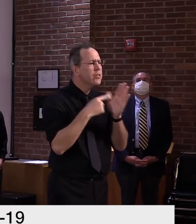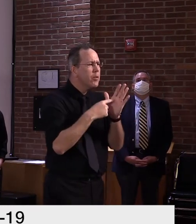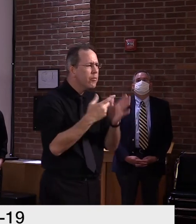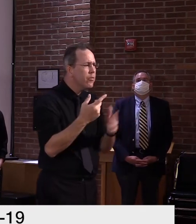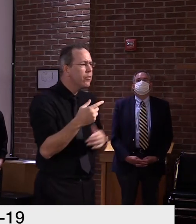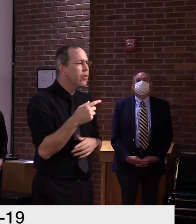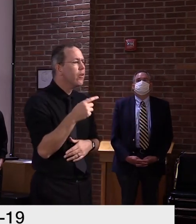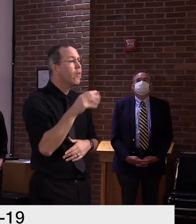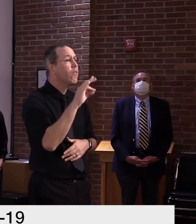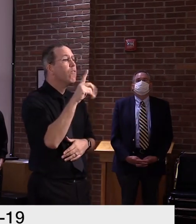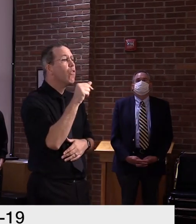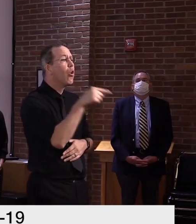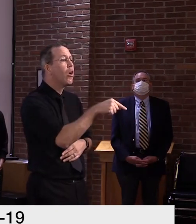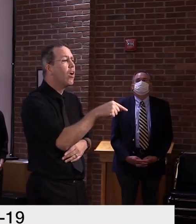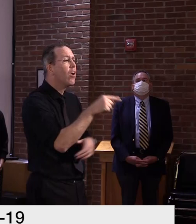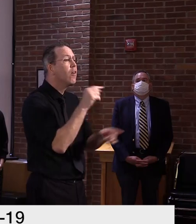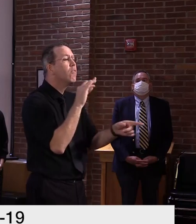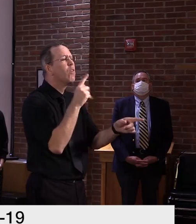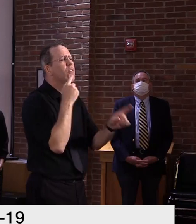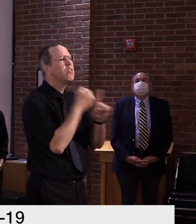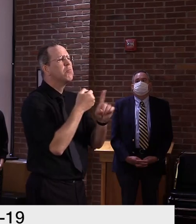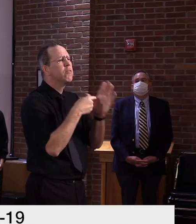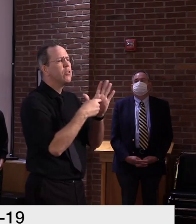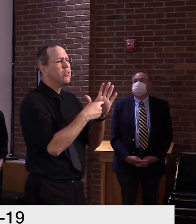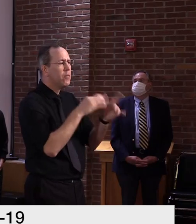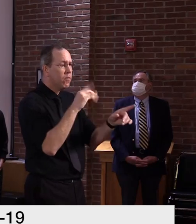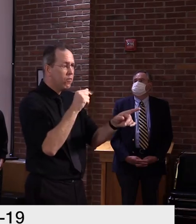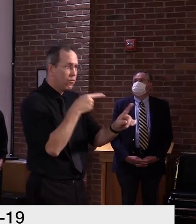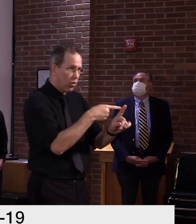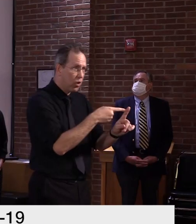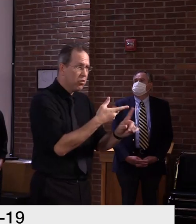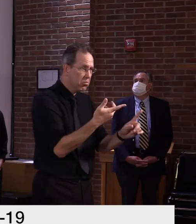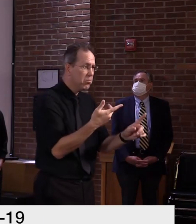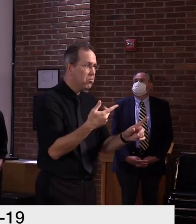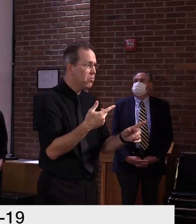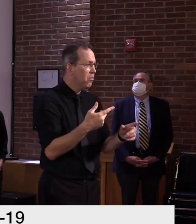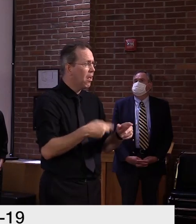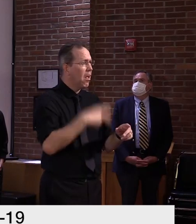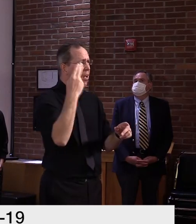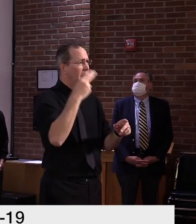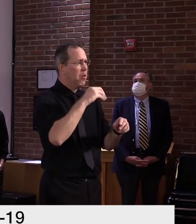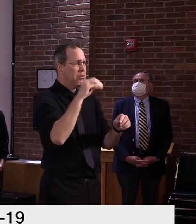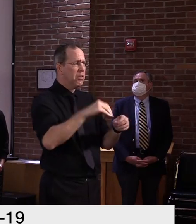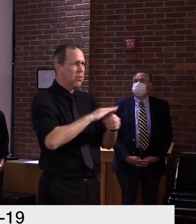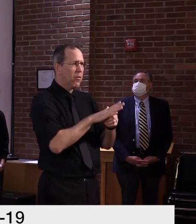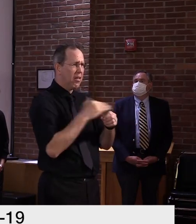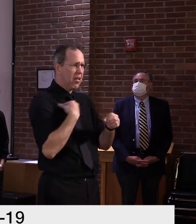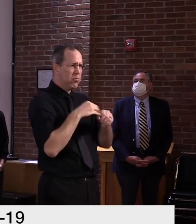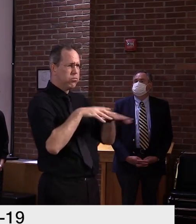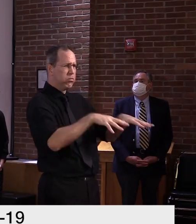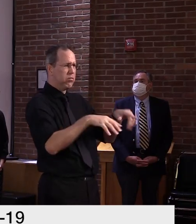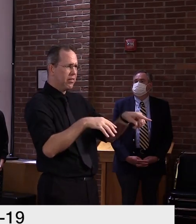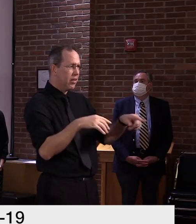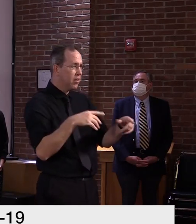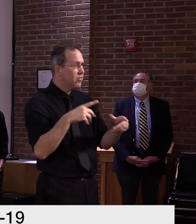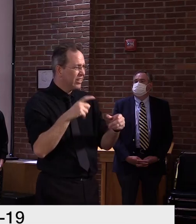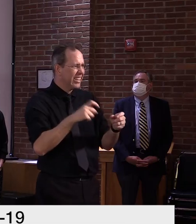um, that's a very high prevalence setting, uh, so things may turn out differently than they would in a state like Vermont.